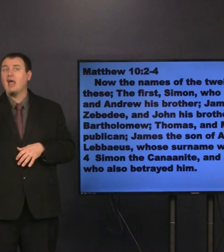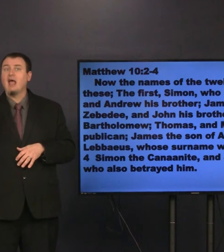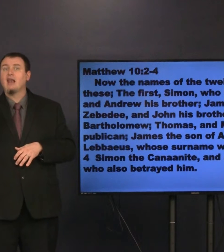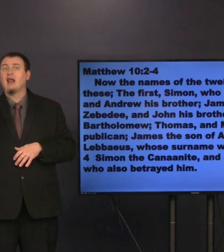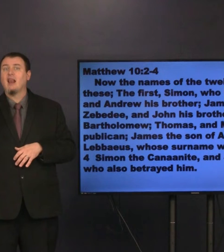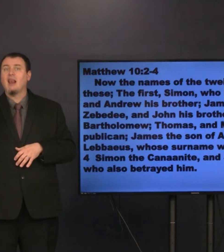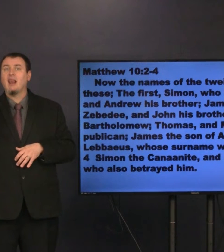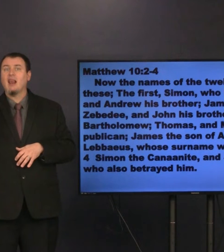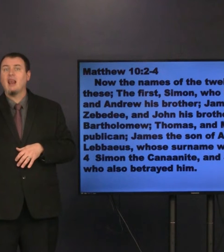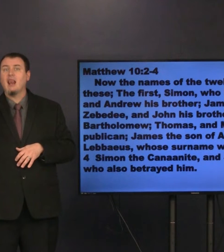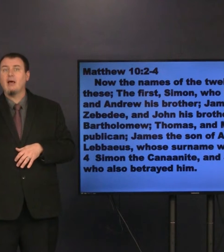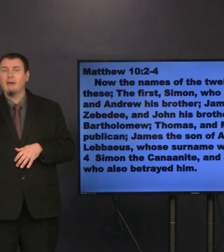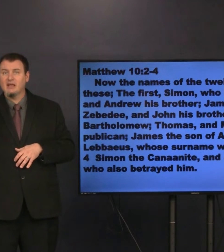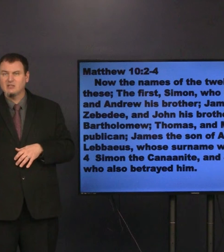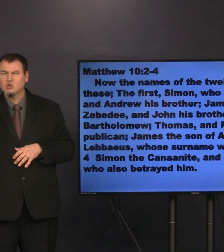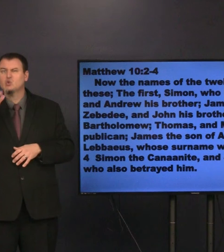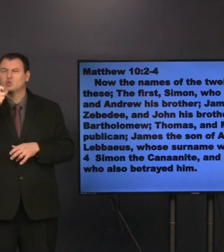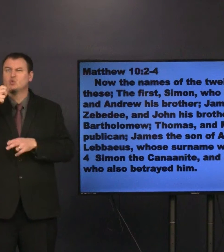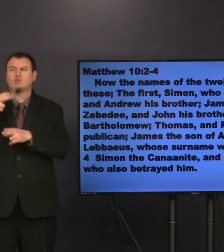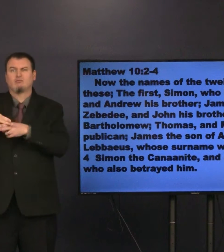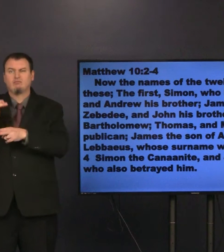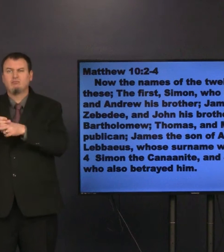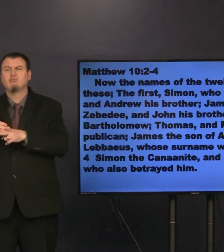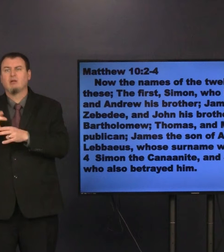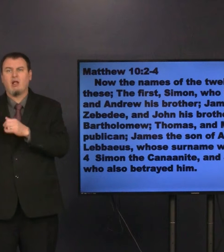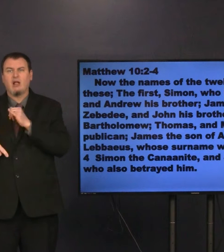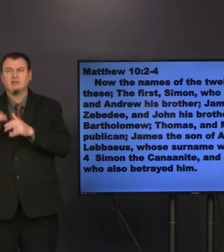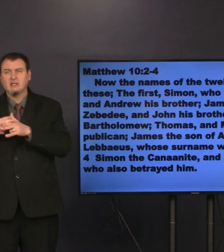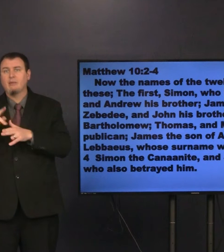and Lepheus, who is the surname Lepheus,